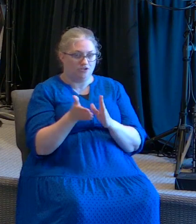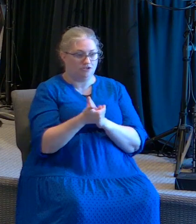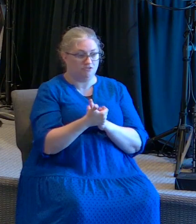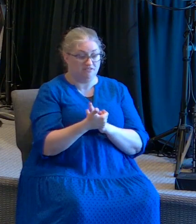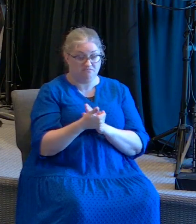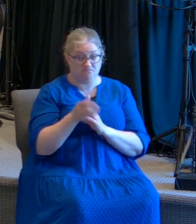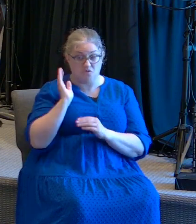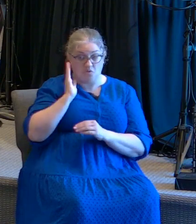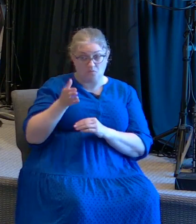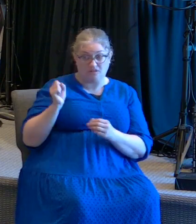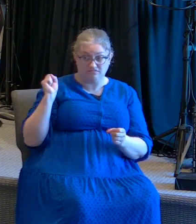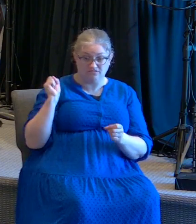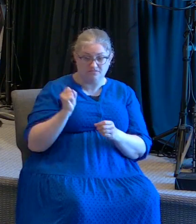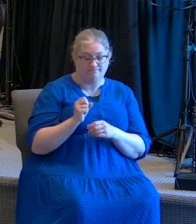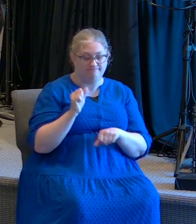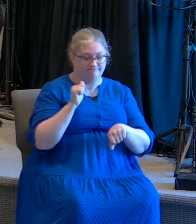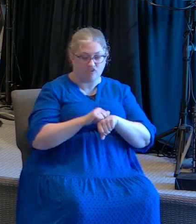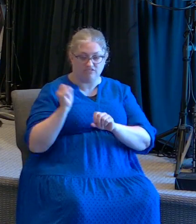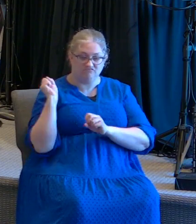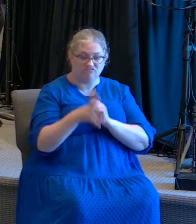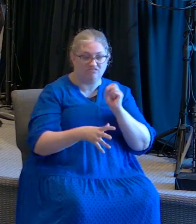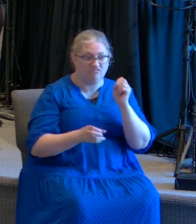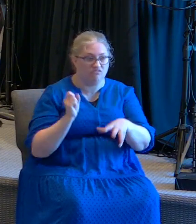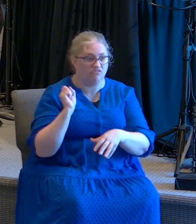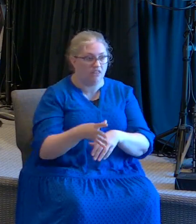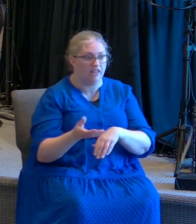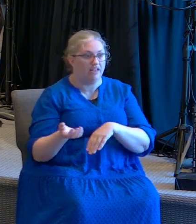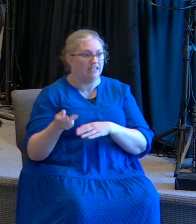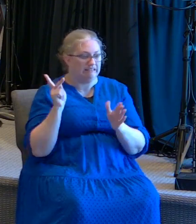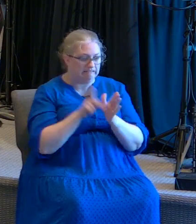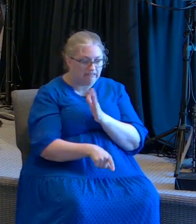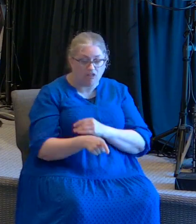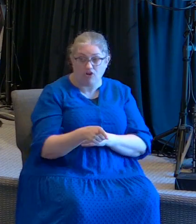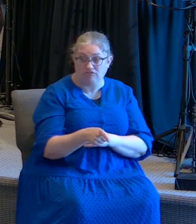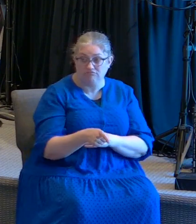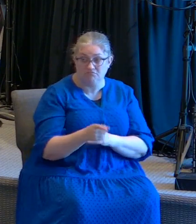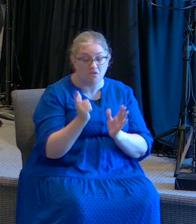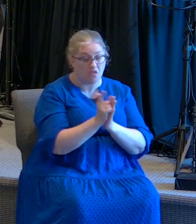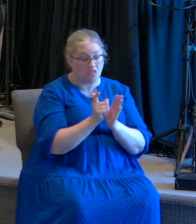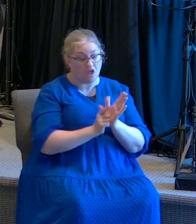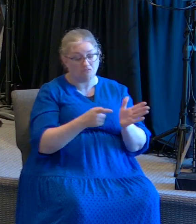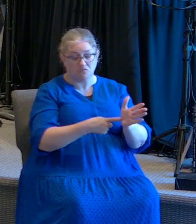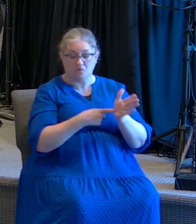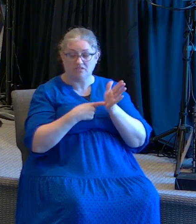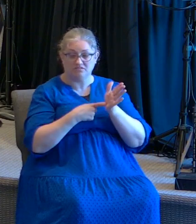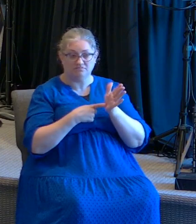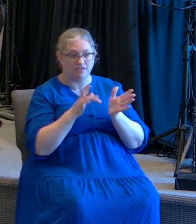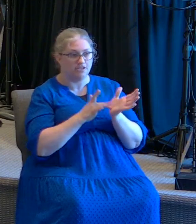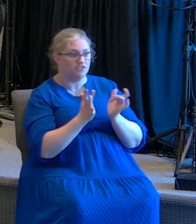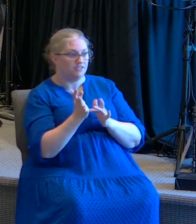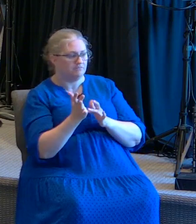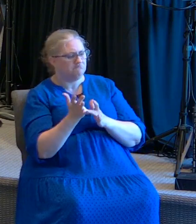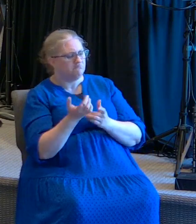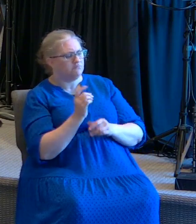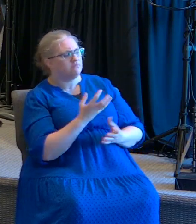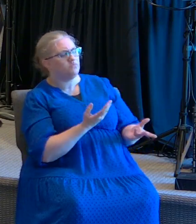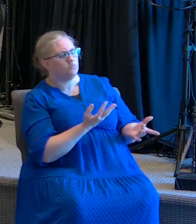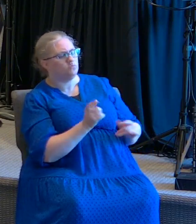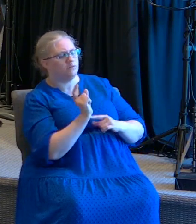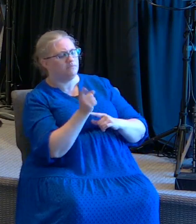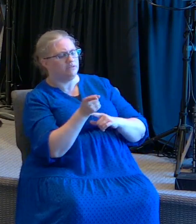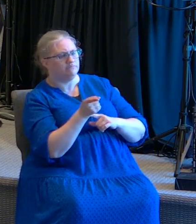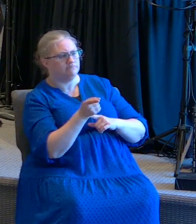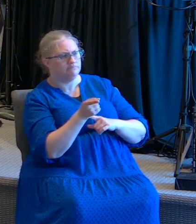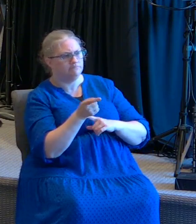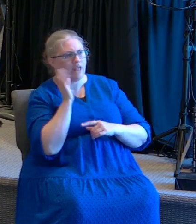dice la ley. Jesus said, maybe in a minute. Dice, dame un minutito. First of all, I want to write down a couple